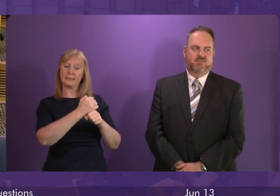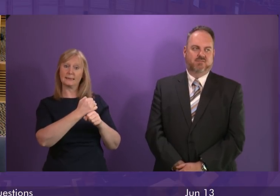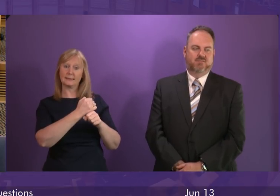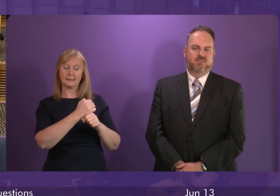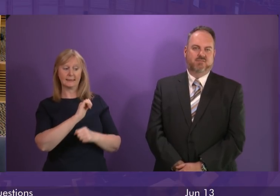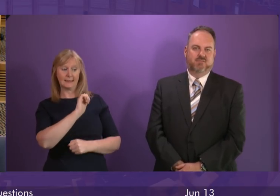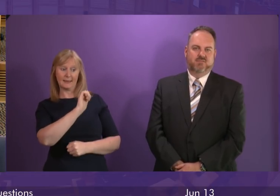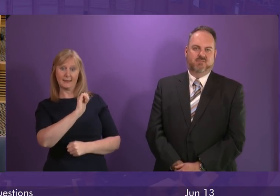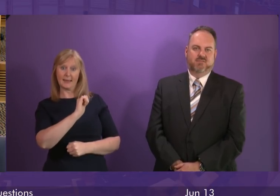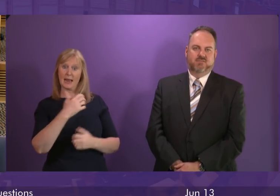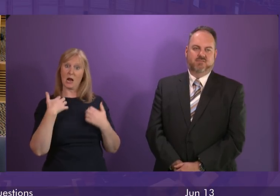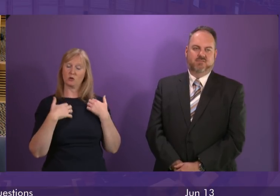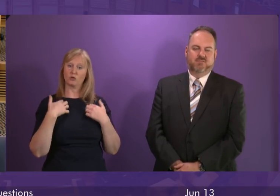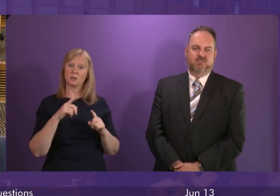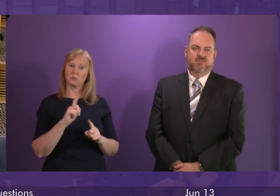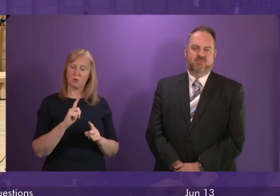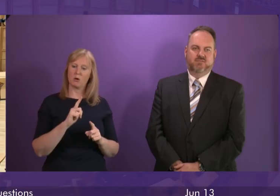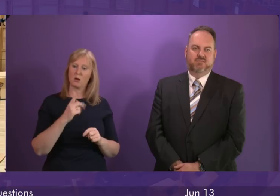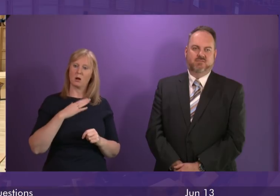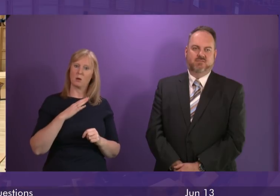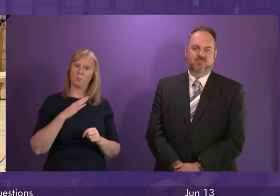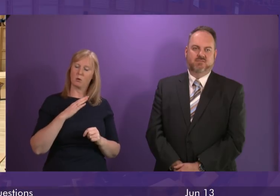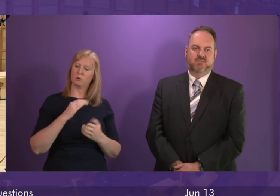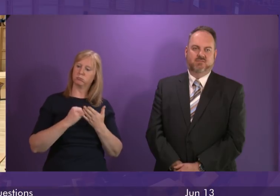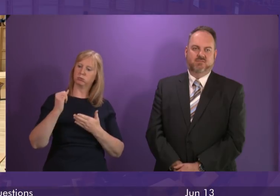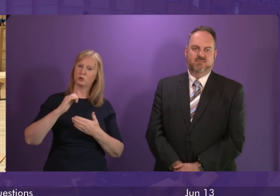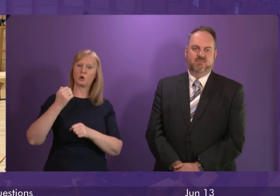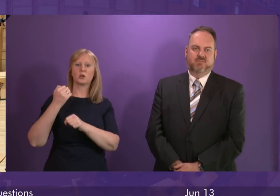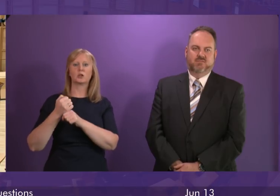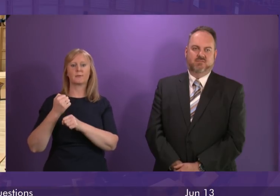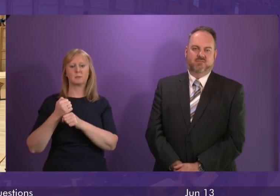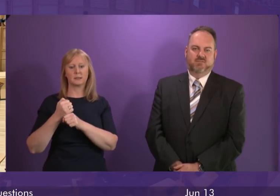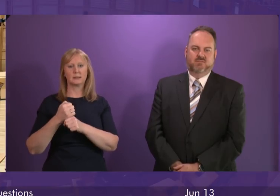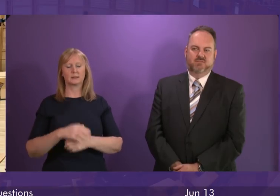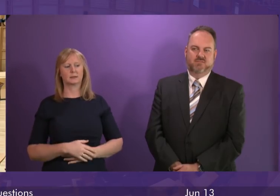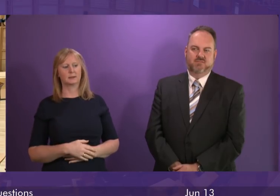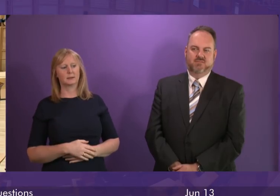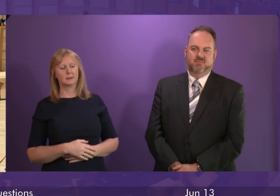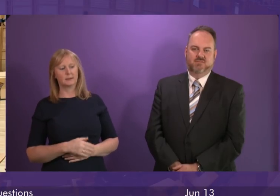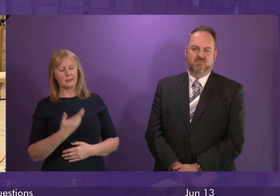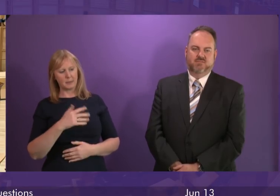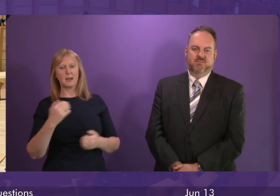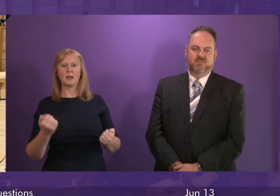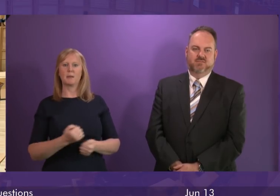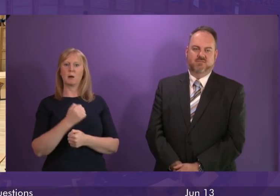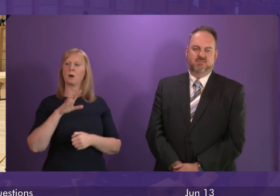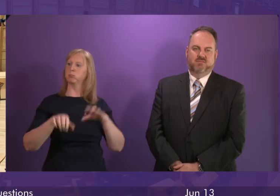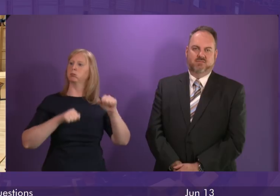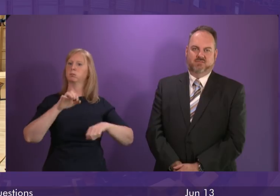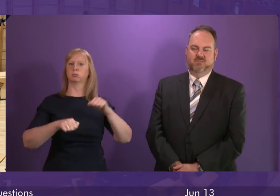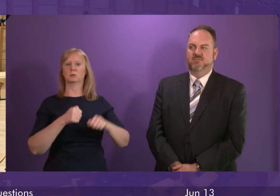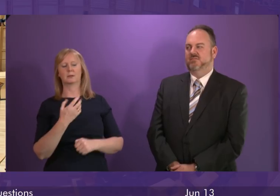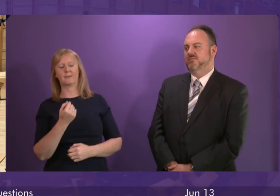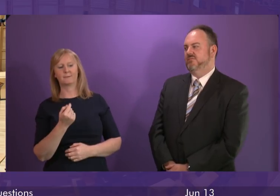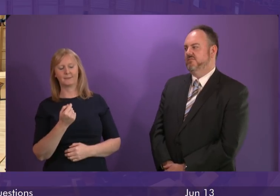undermining the Scottish Parliament. We've already had the legislative power grab we've seen this week